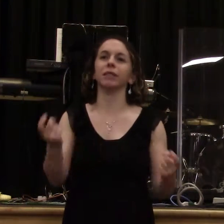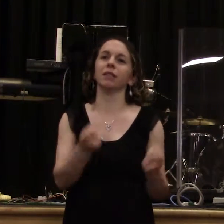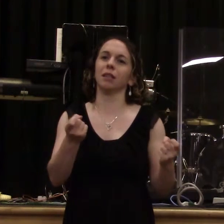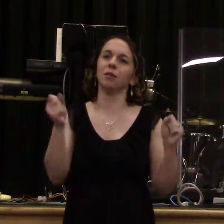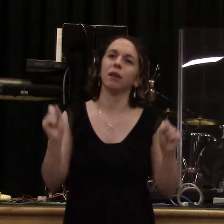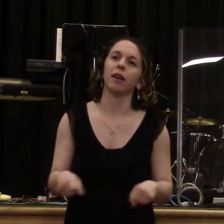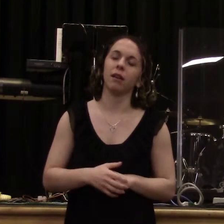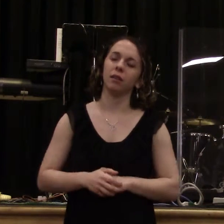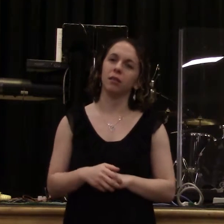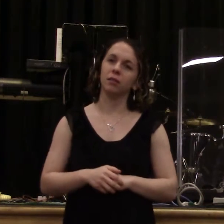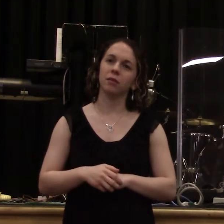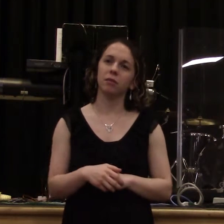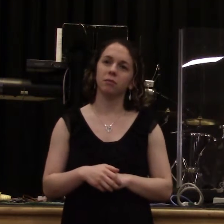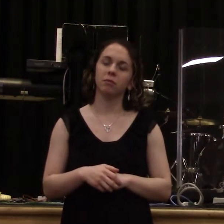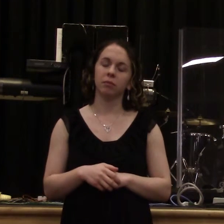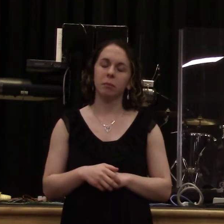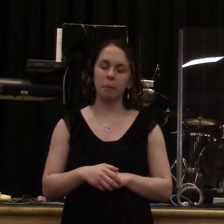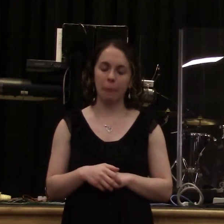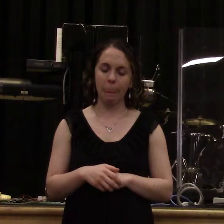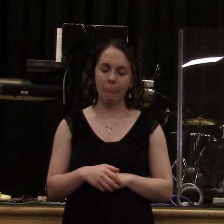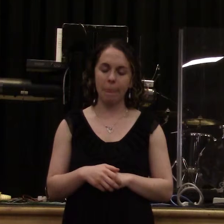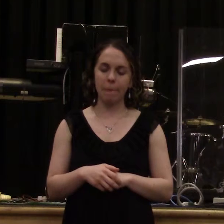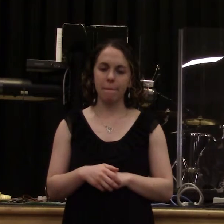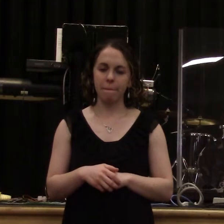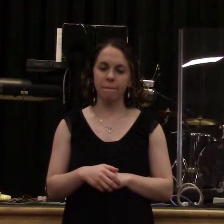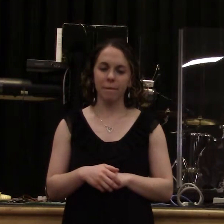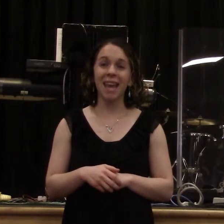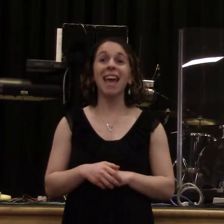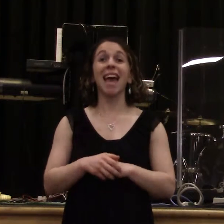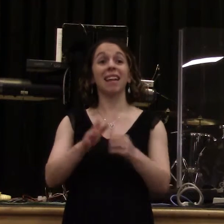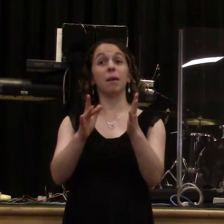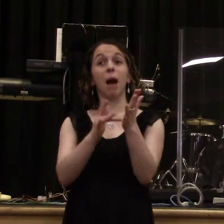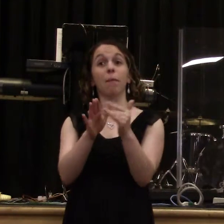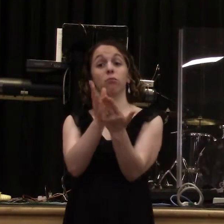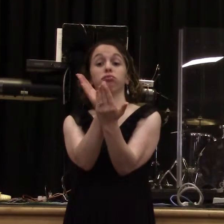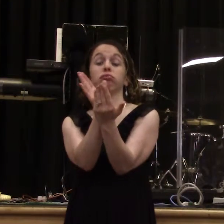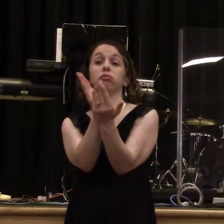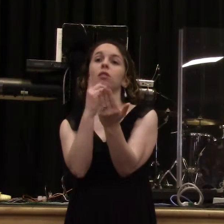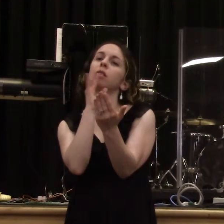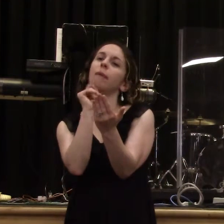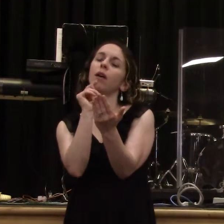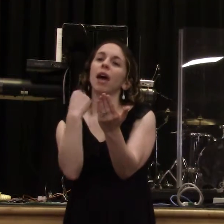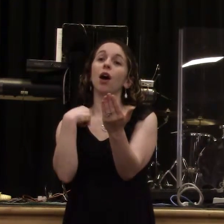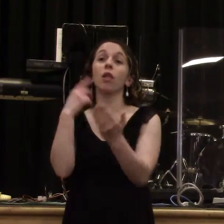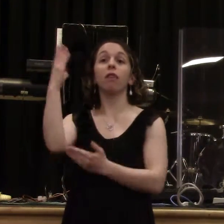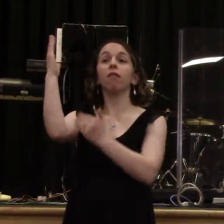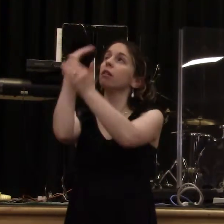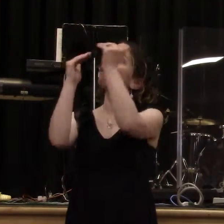us being priests and ruling and reigning with Jesus Christ. Hallelujah. And then it talks about him giving us the morning